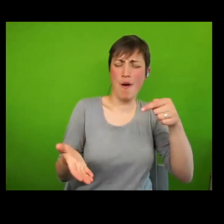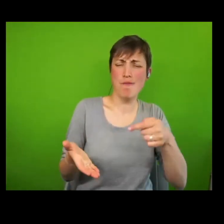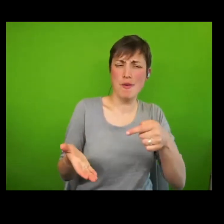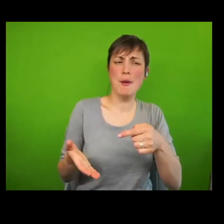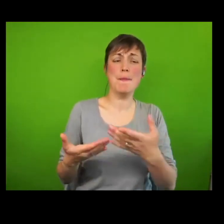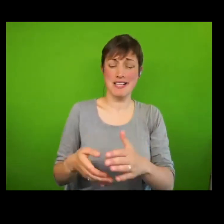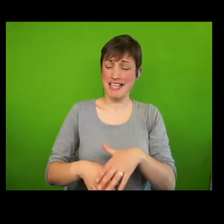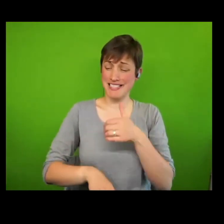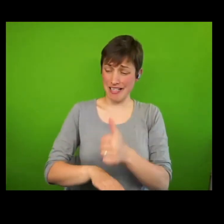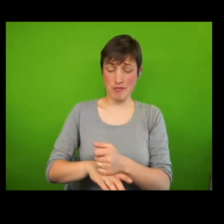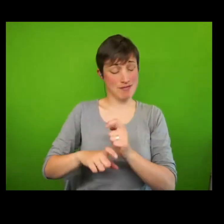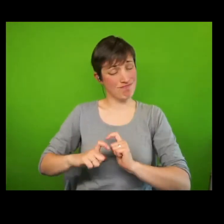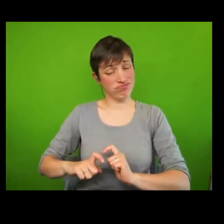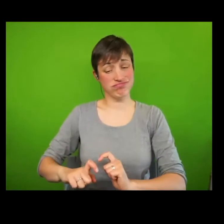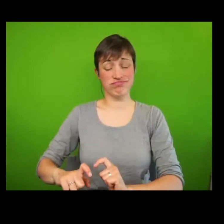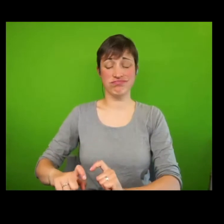maintained.